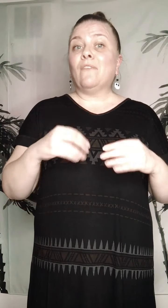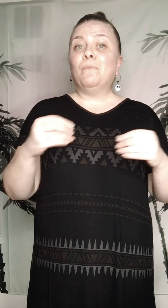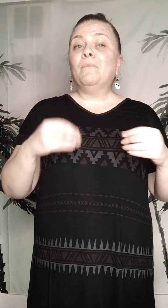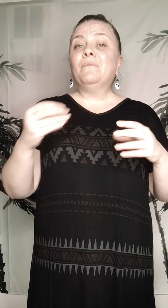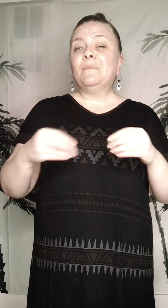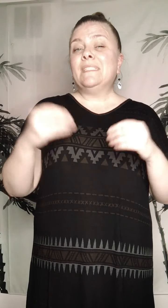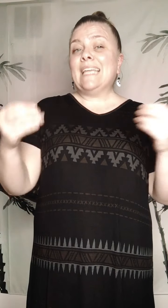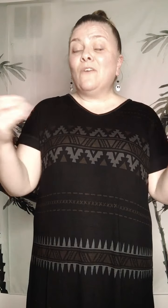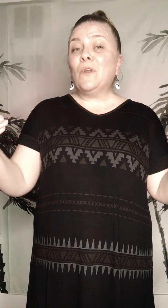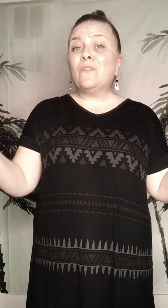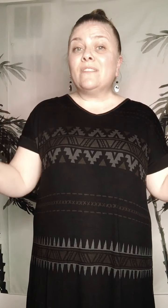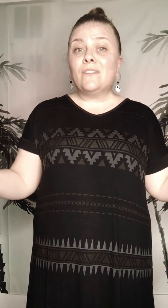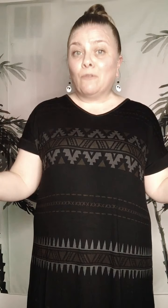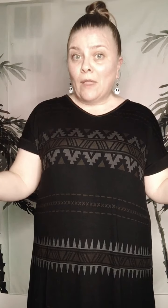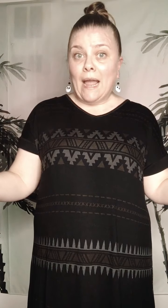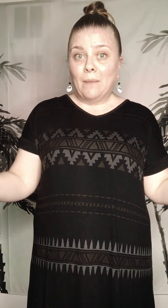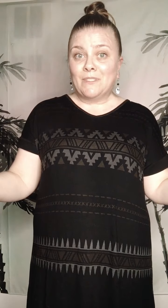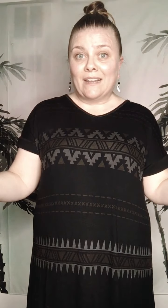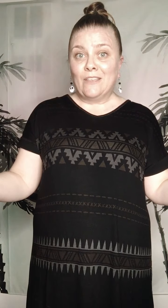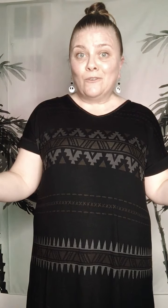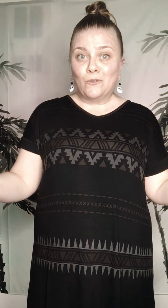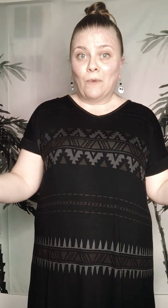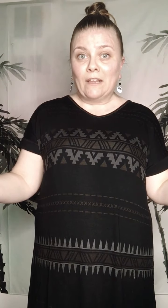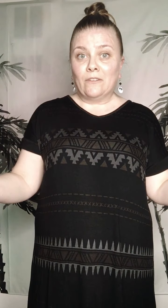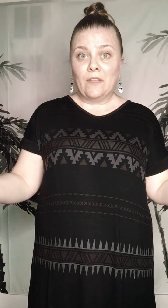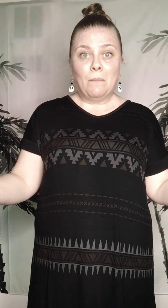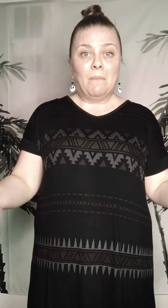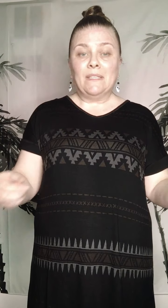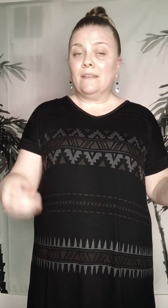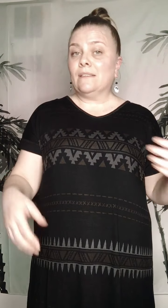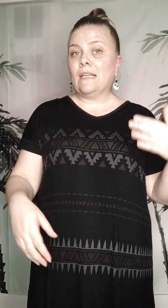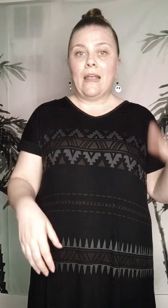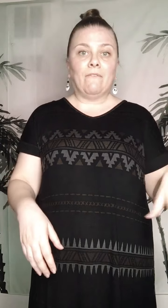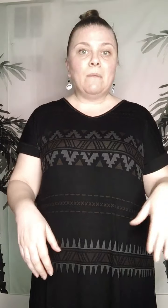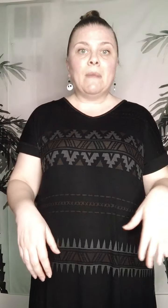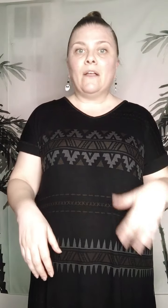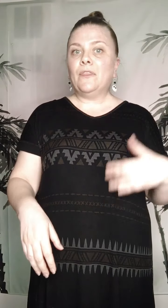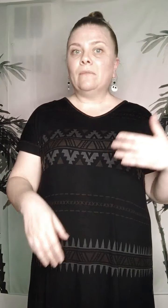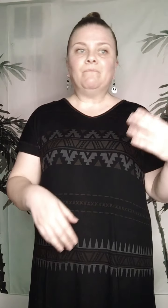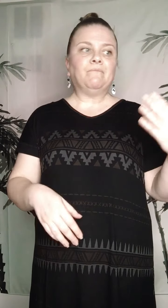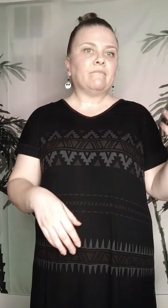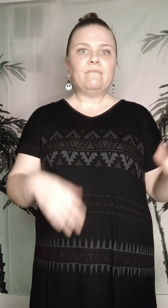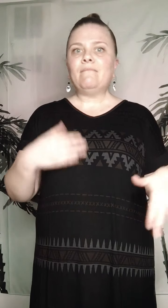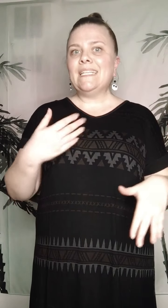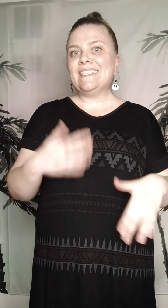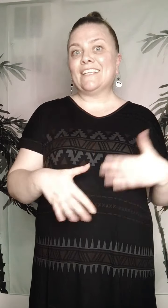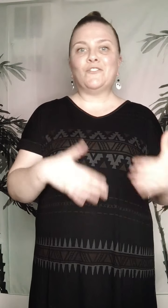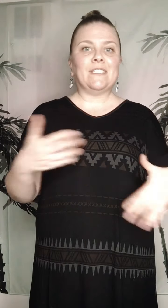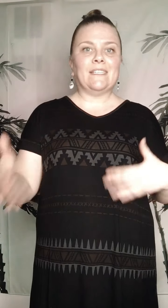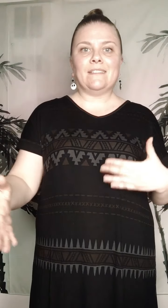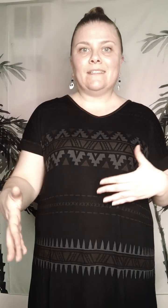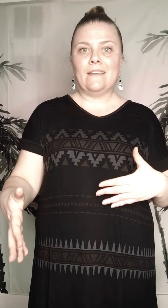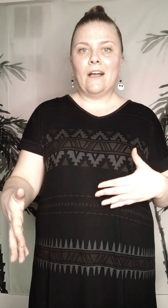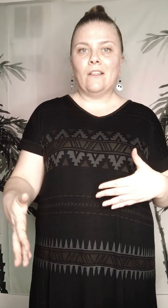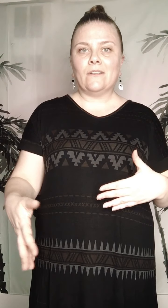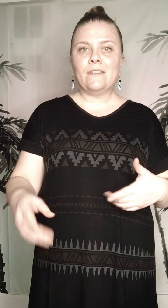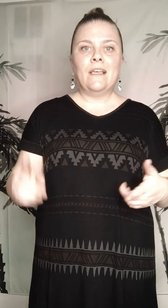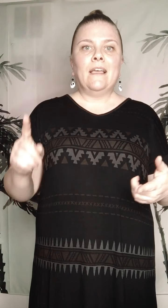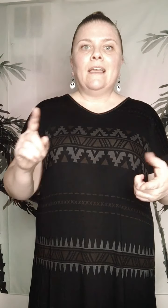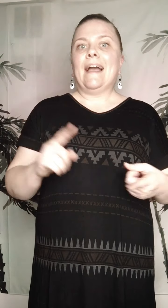downloaded several apps that I use regularly in my business and every month it's an extra six to ten dollars. I